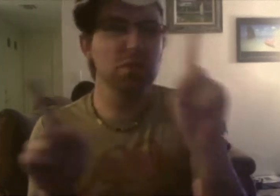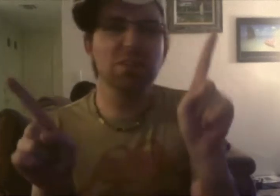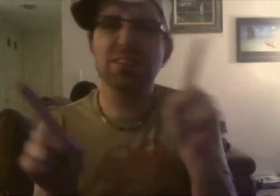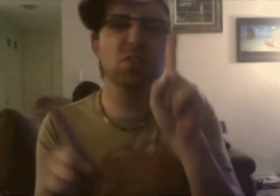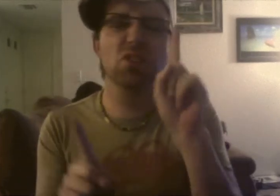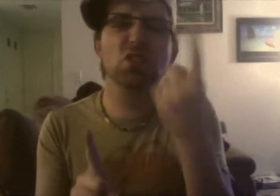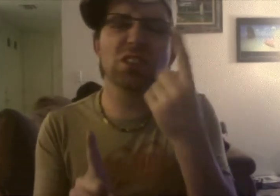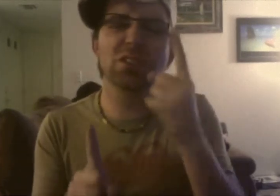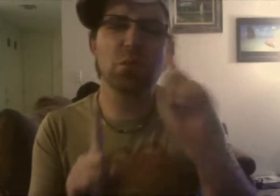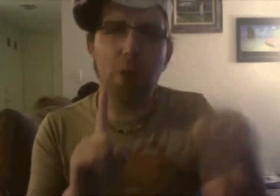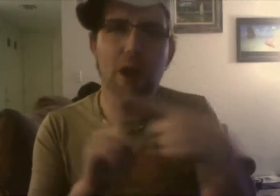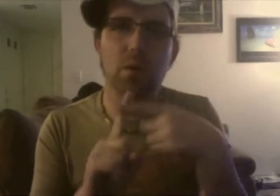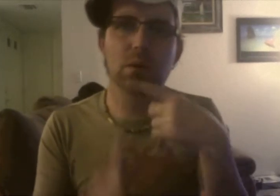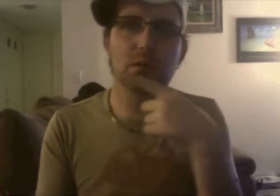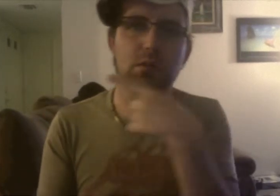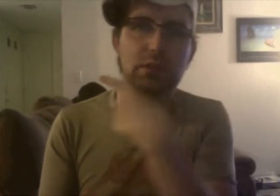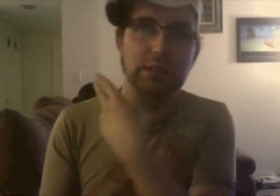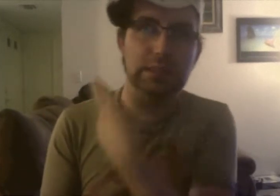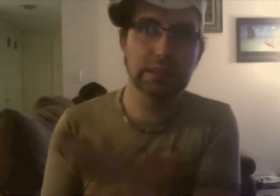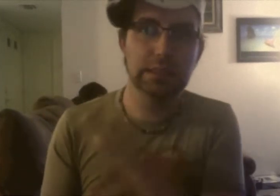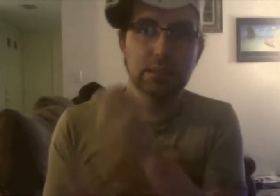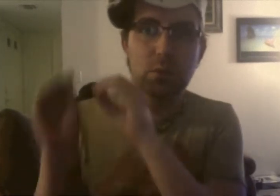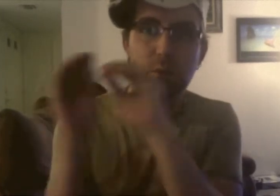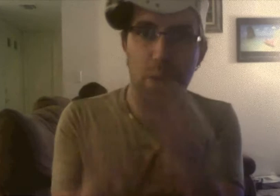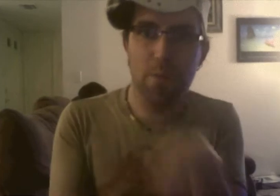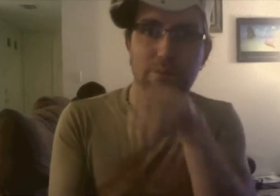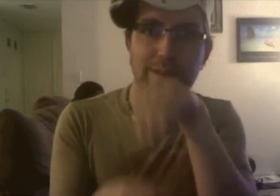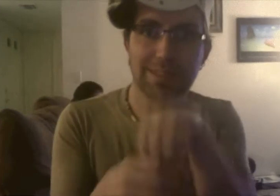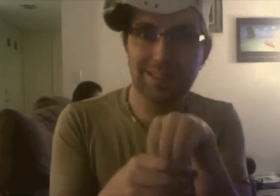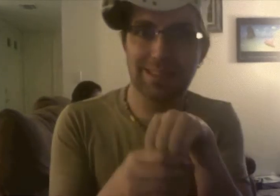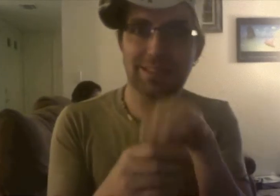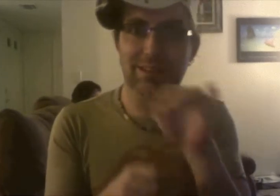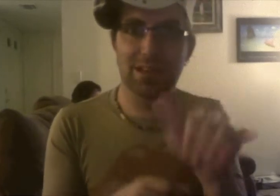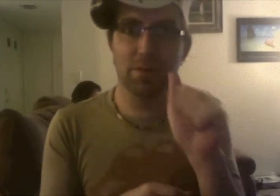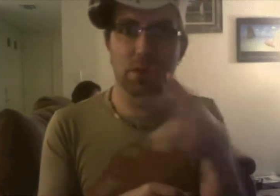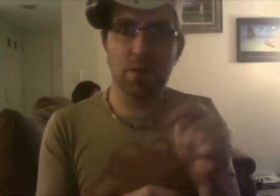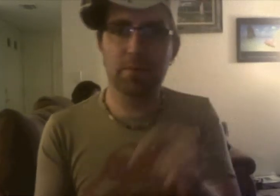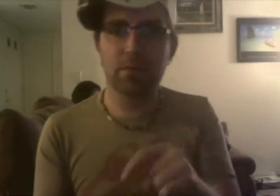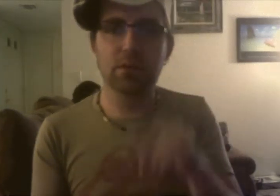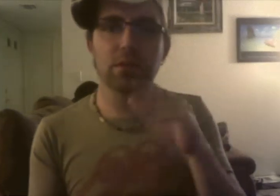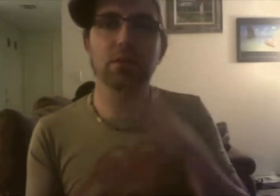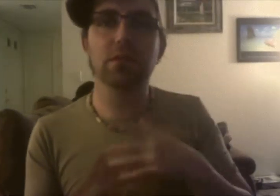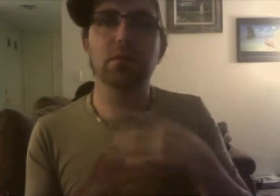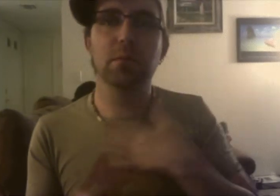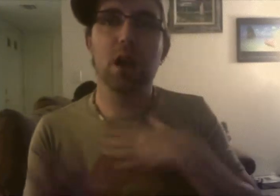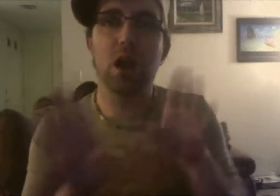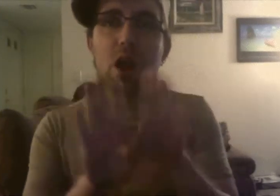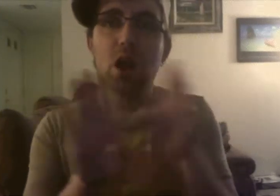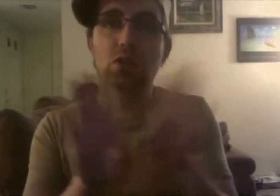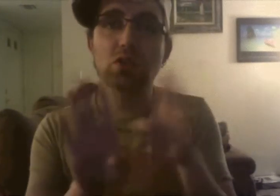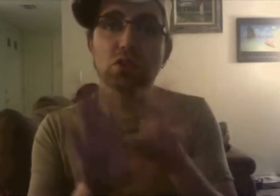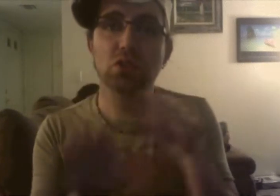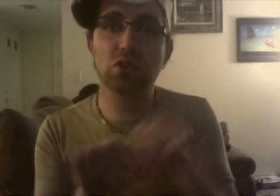or click instantly. Enjoy Apatow's time. Anything other than an action that I do.